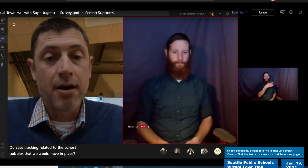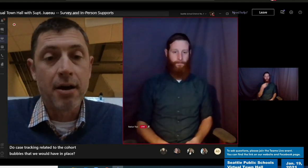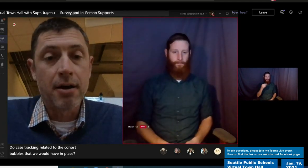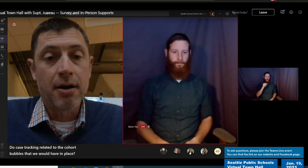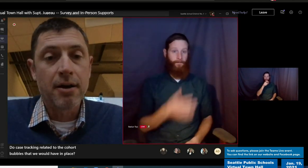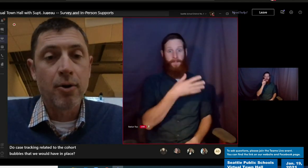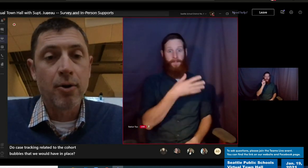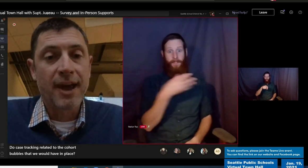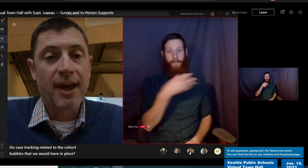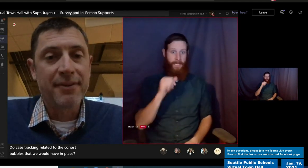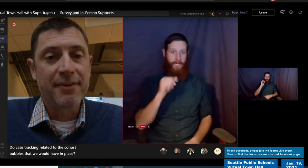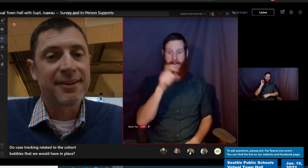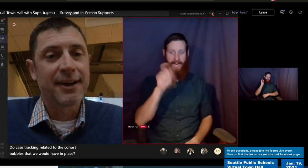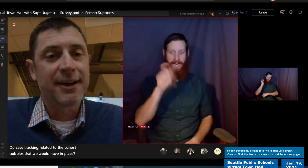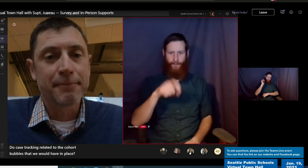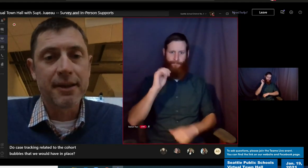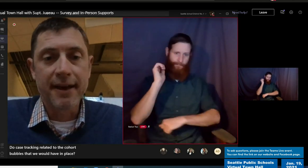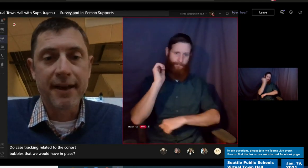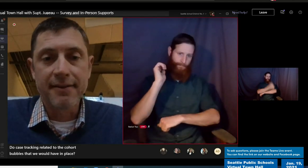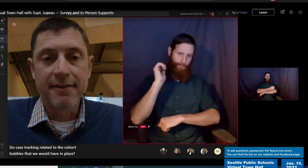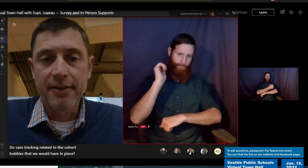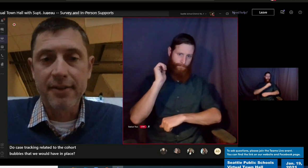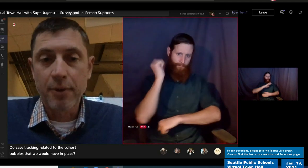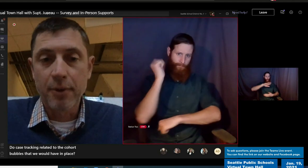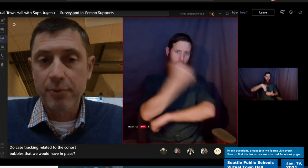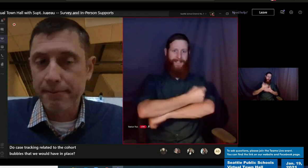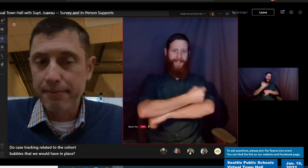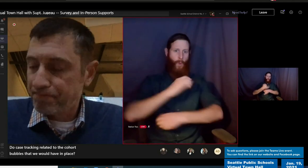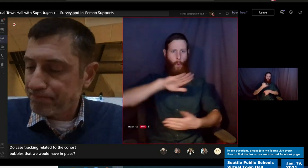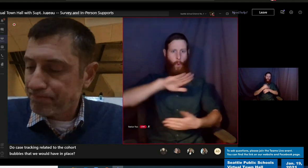the whole campus in the event that there was one.